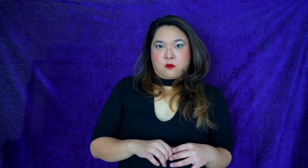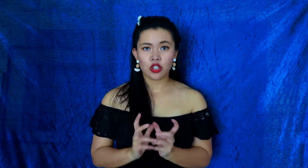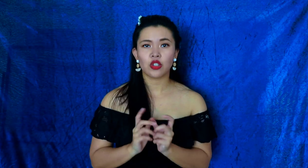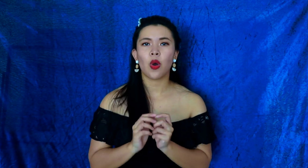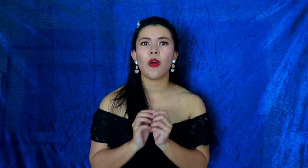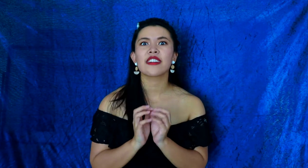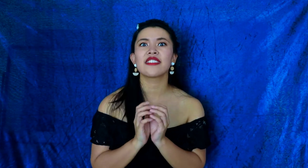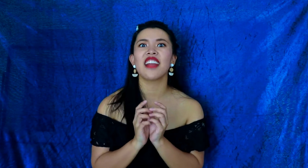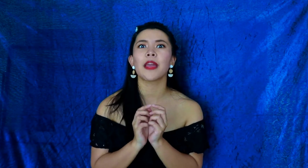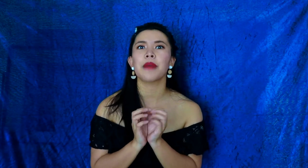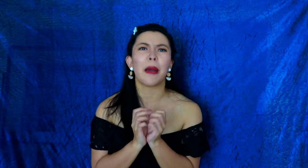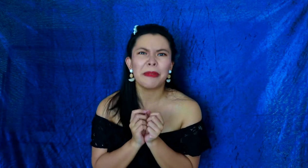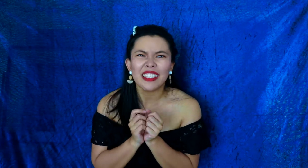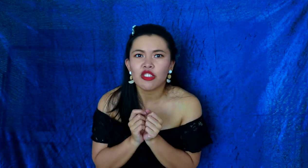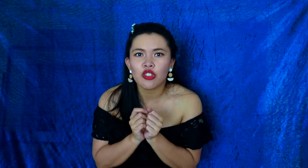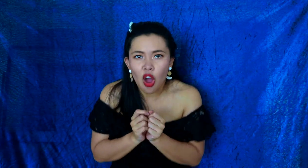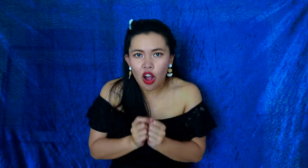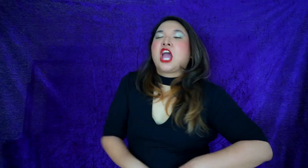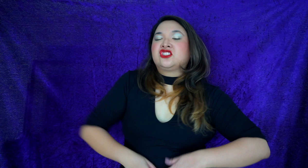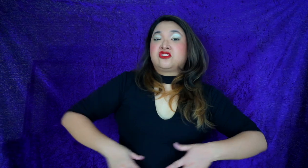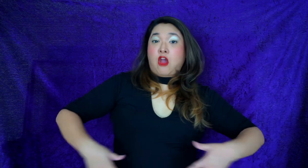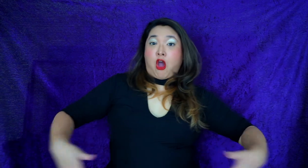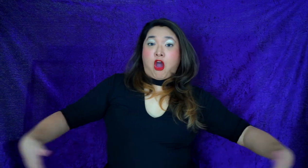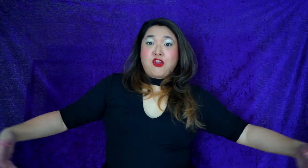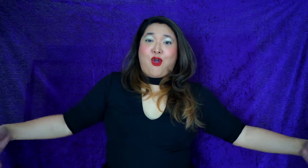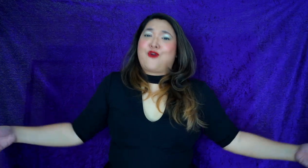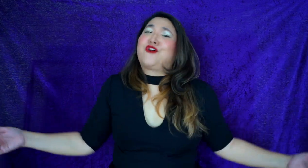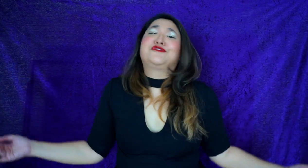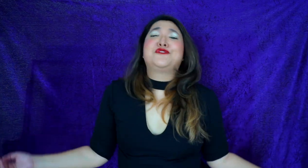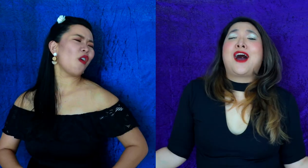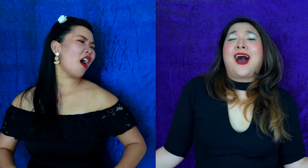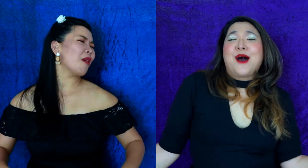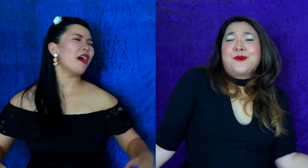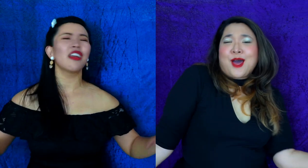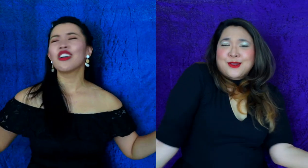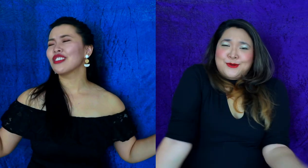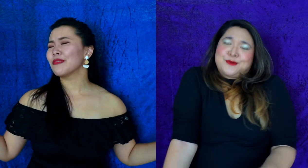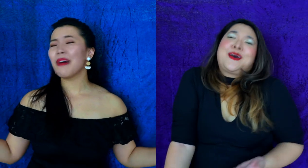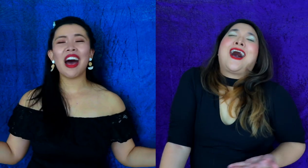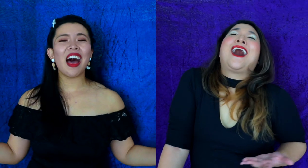Go climb a bean stall It's not our au revoir but goodbye